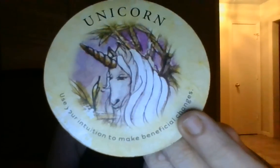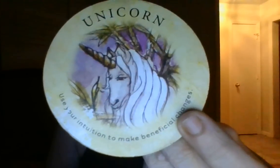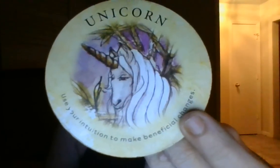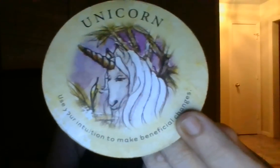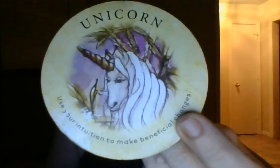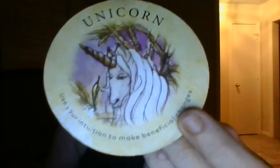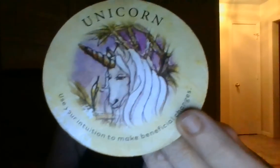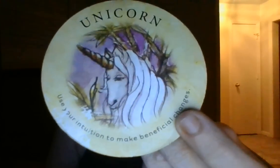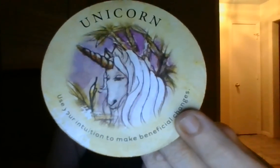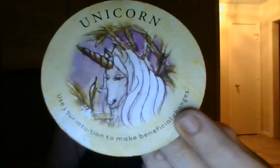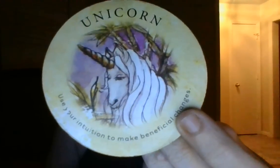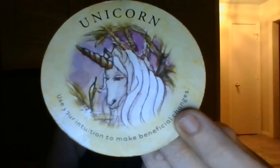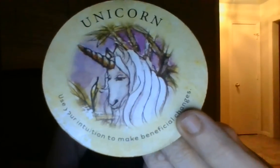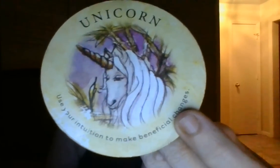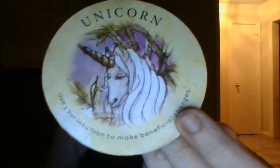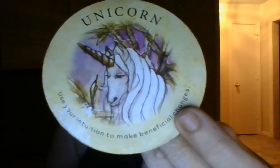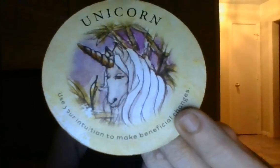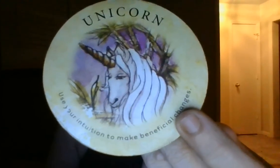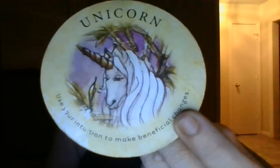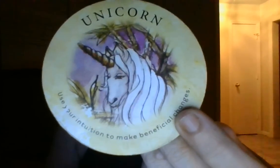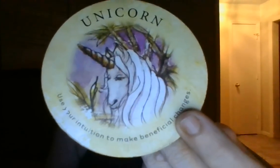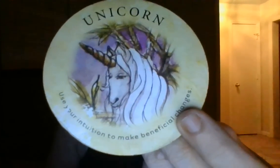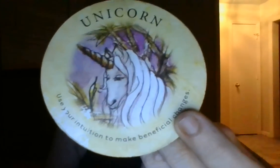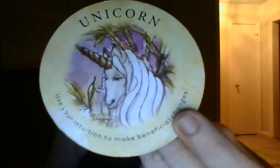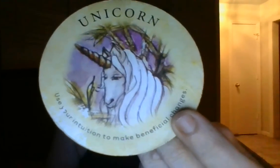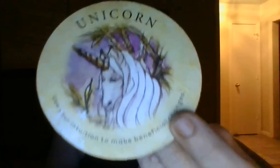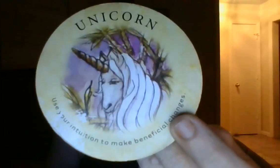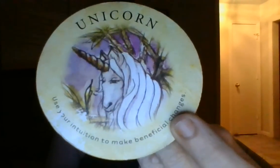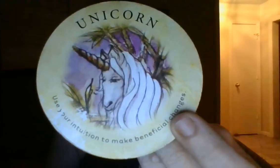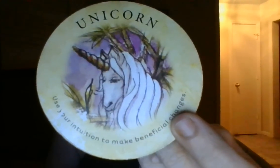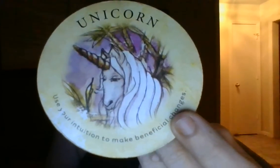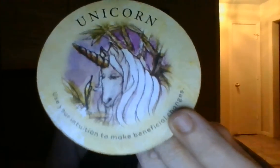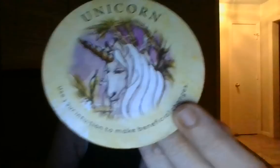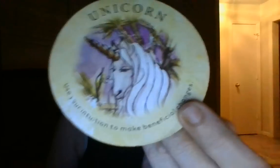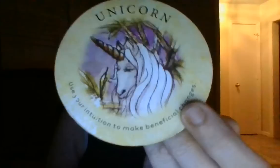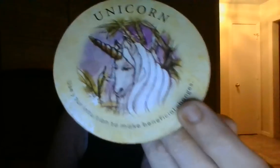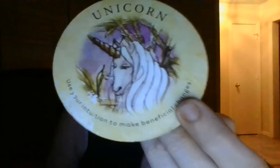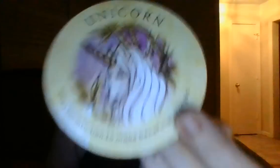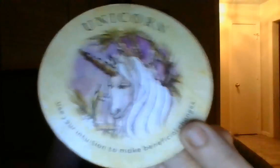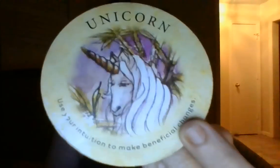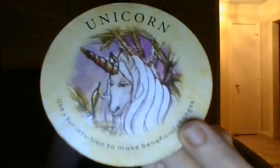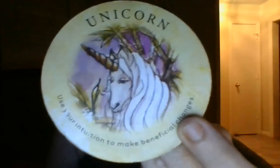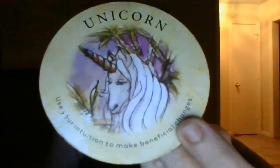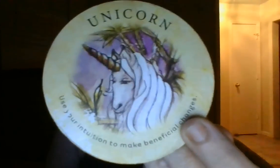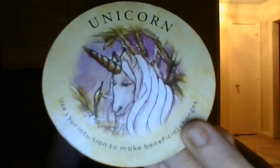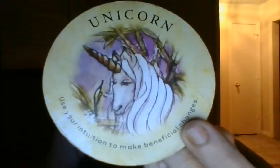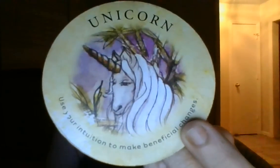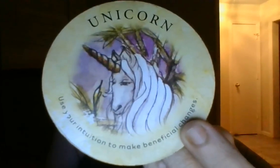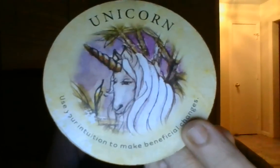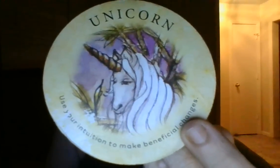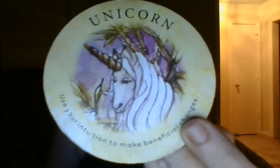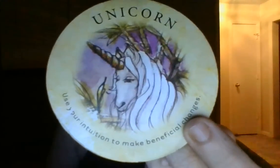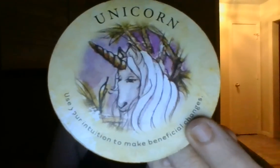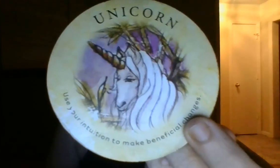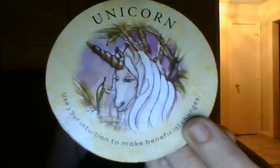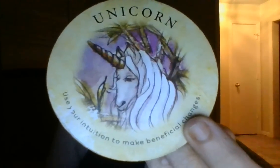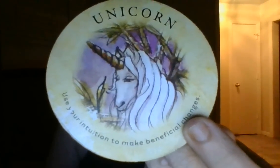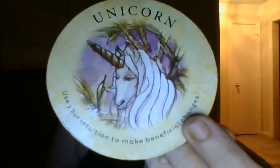Your secret admirer is about to get a huge download tonight. A huge download. It is about to